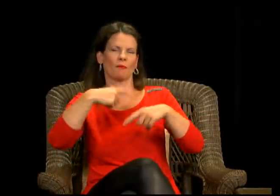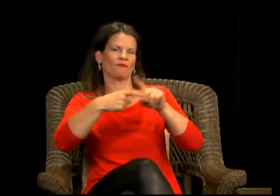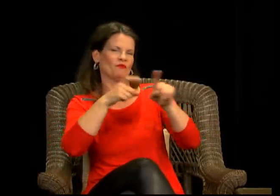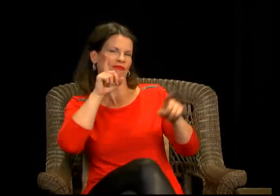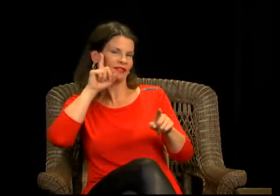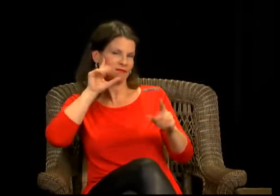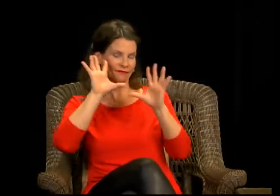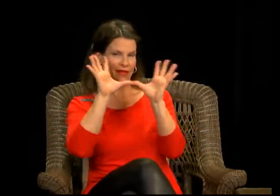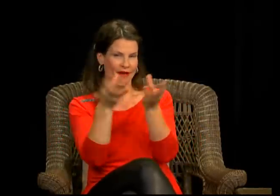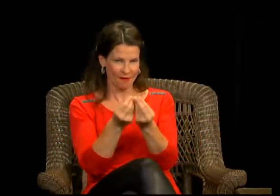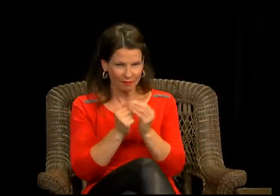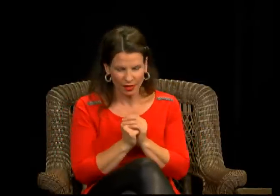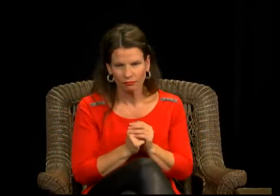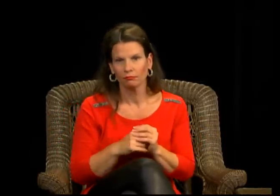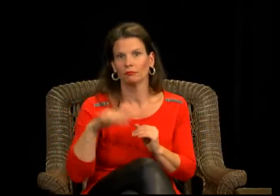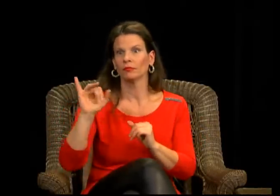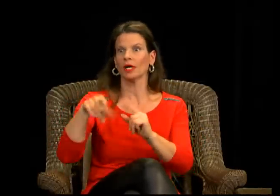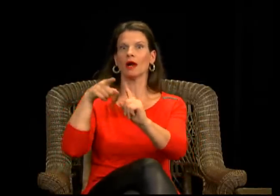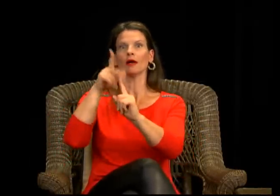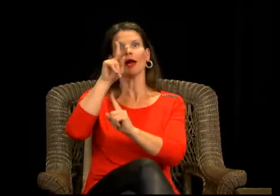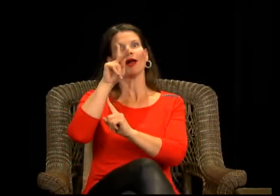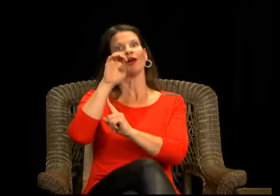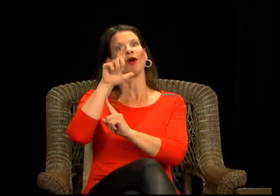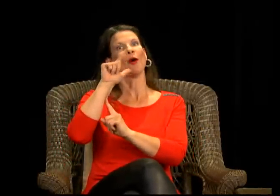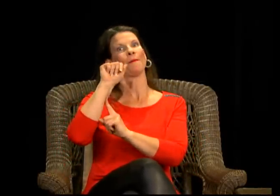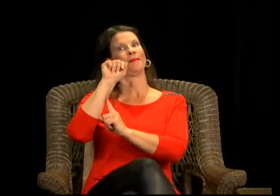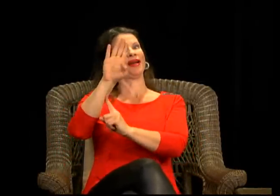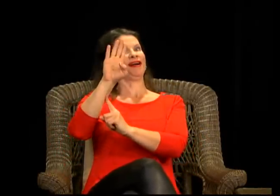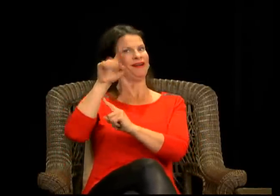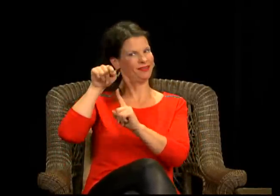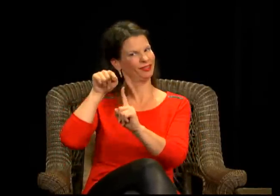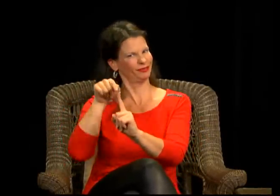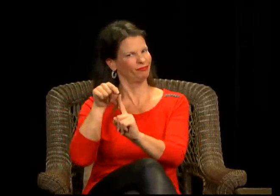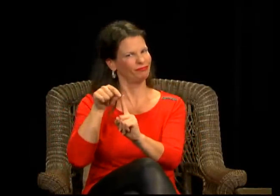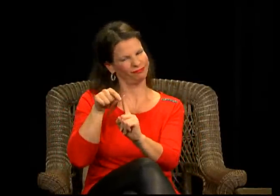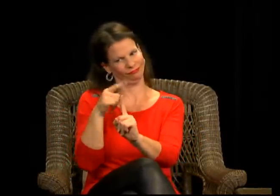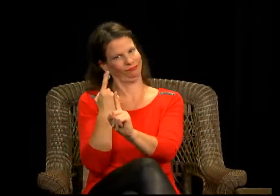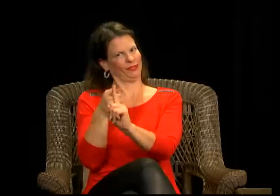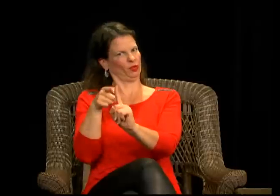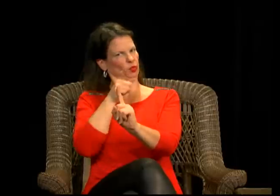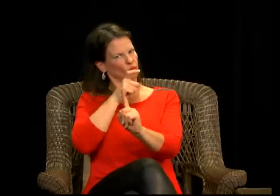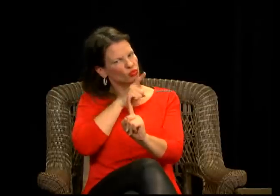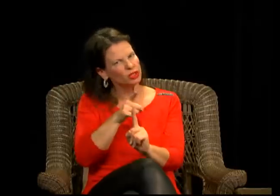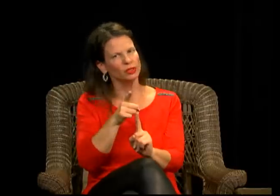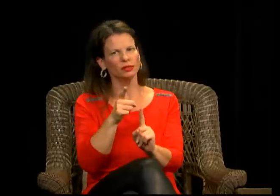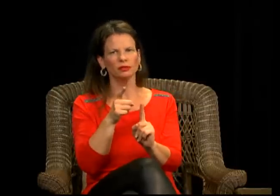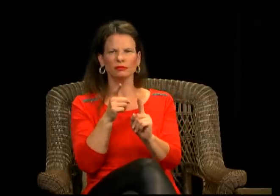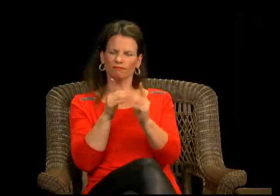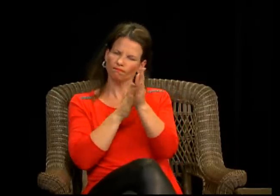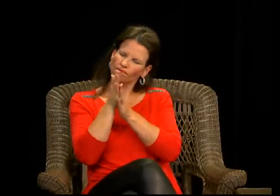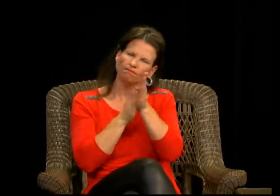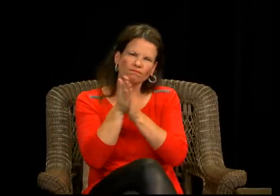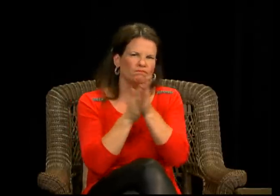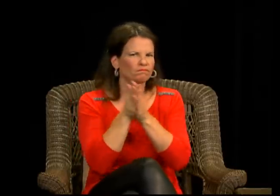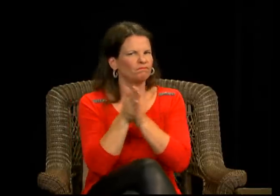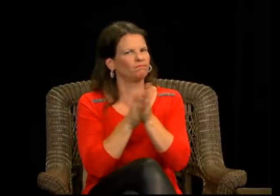call him a child of deaf adult, which is a quota for short. His name is Caleb and he is,